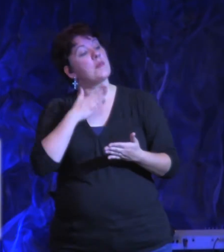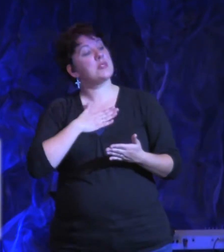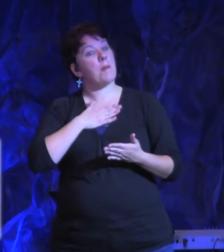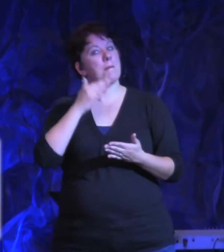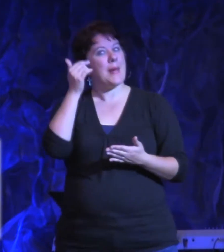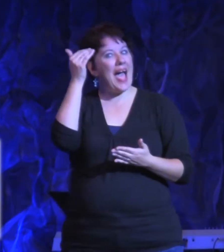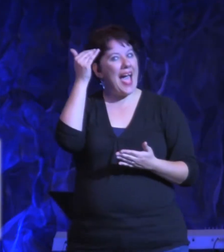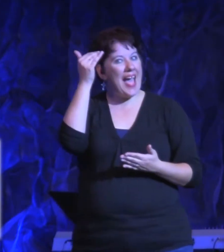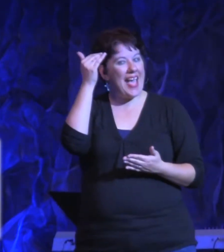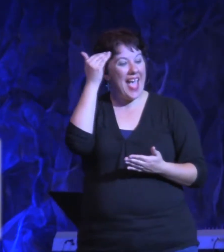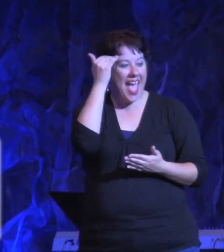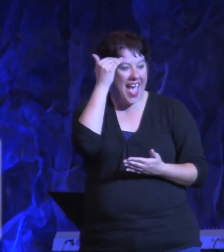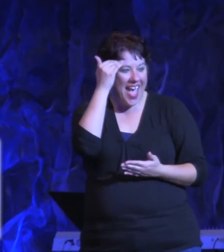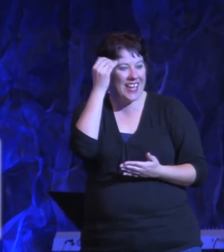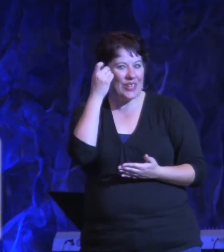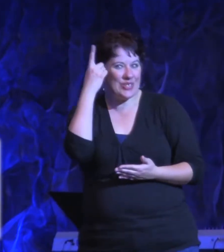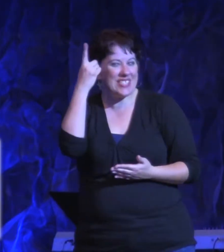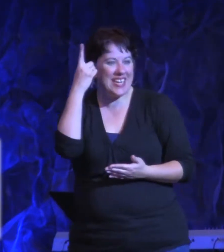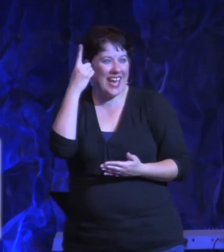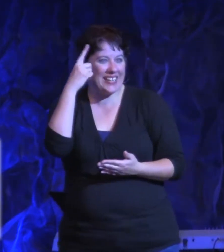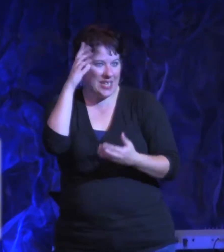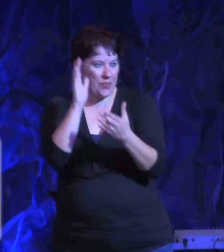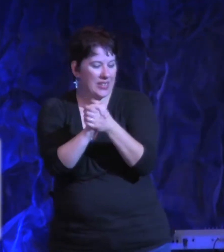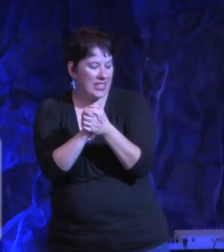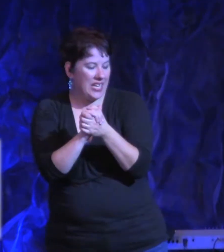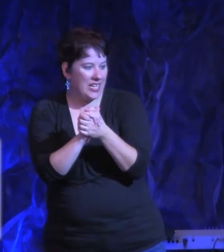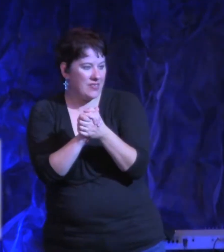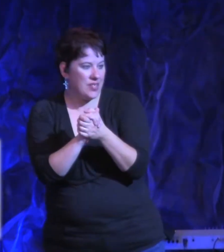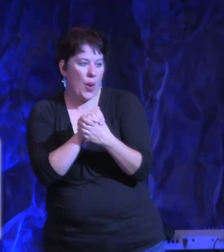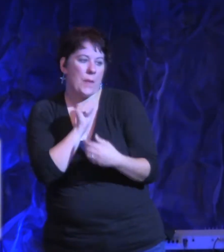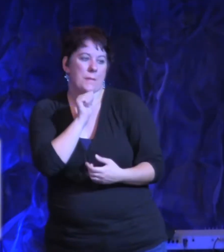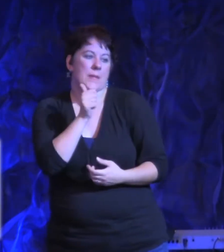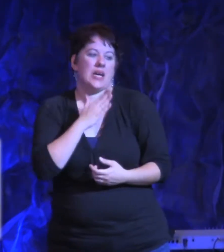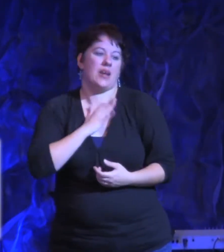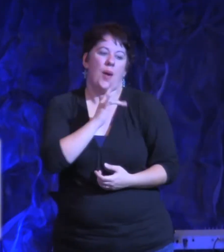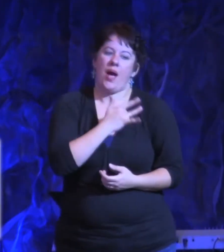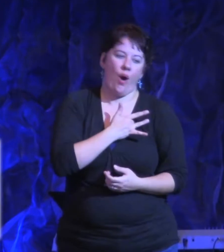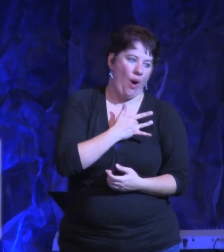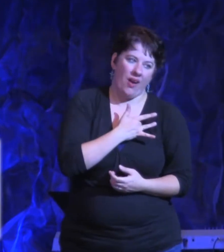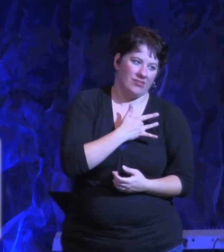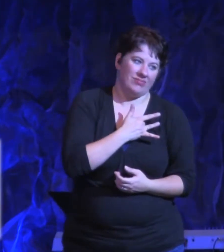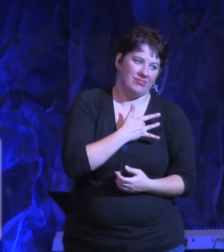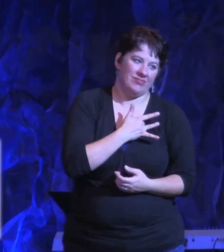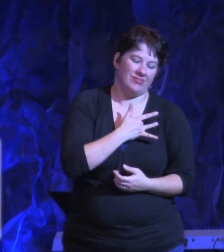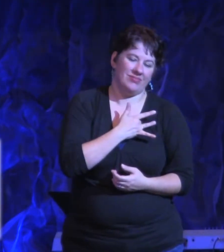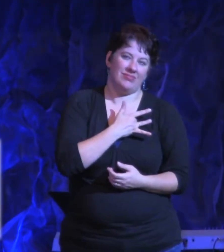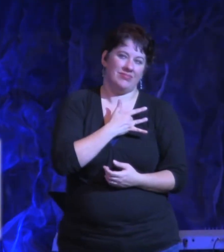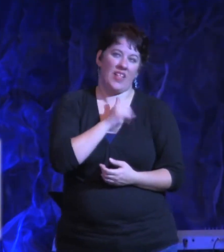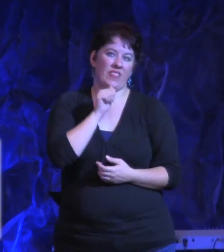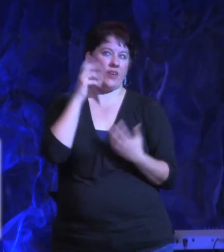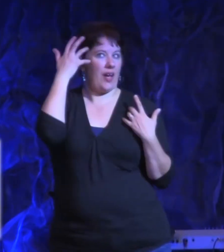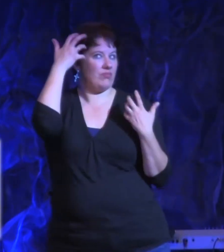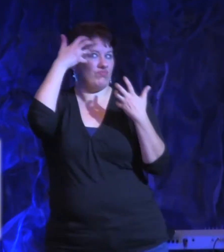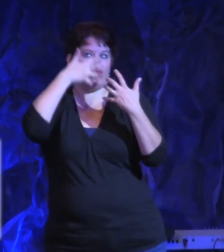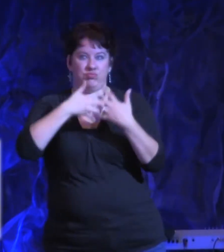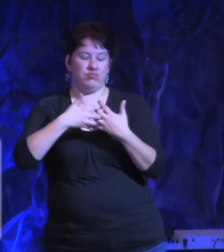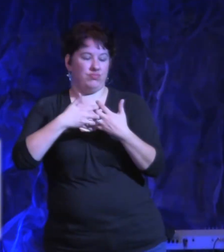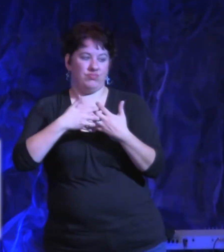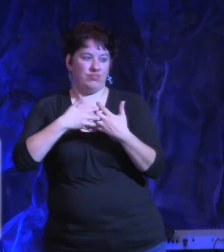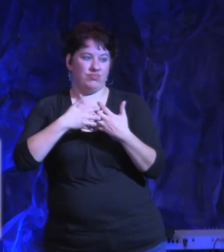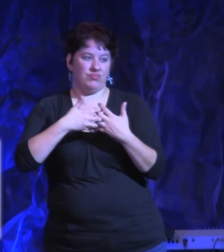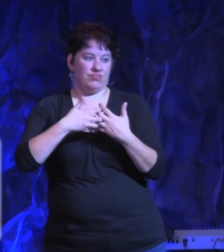about that. You ever been there? My head says, God can do the impossible. My heart says, well, I don't know if he can do that much impossibility.